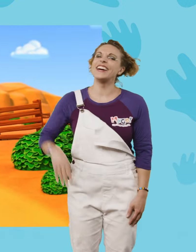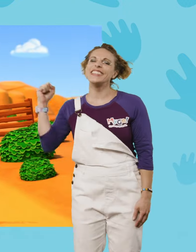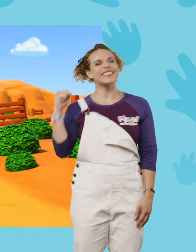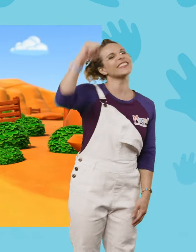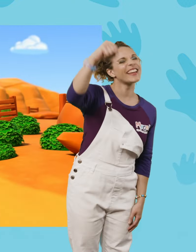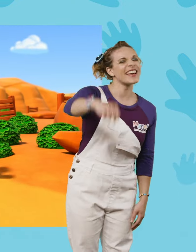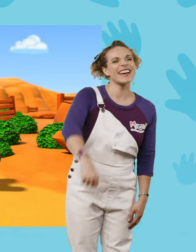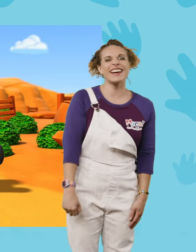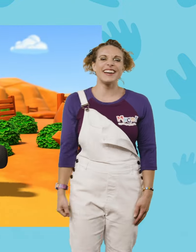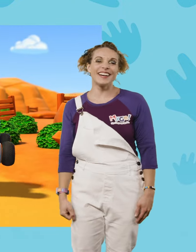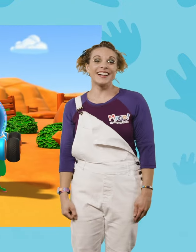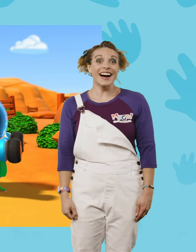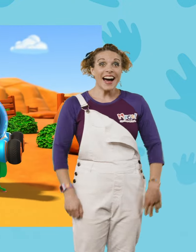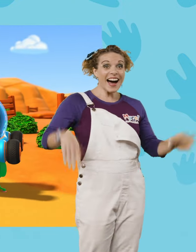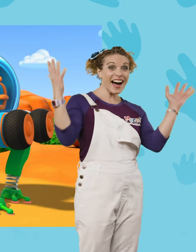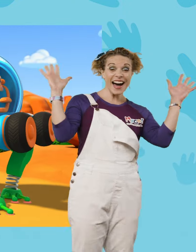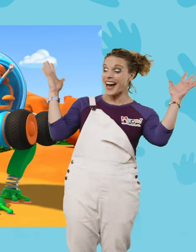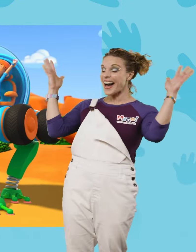Yeah. Woo-hoo.